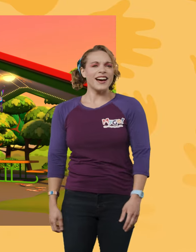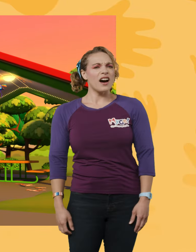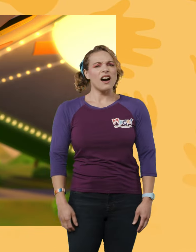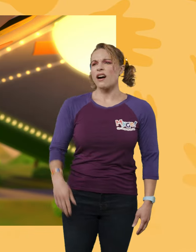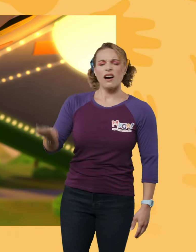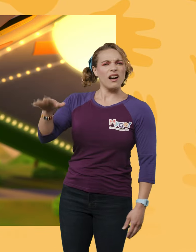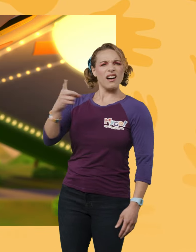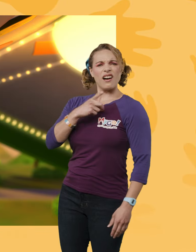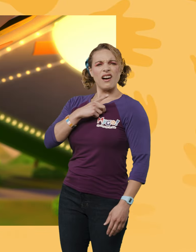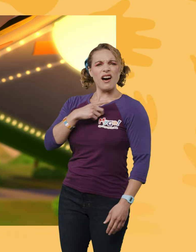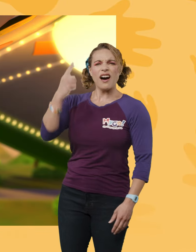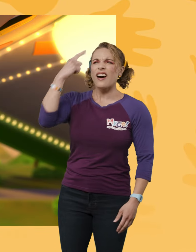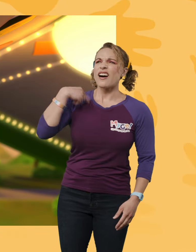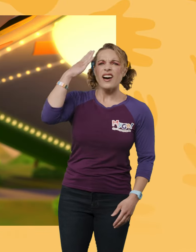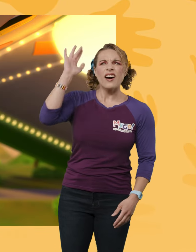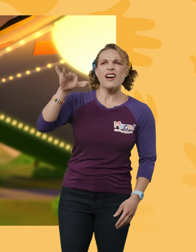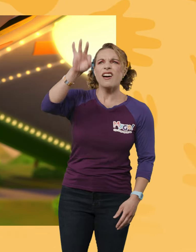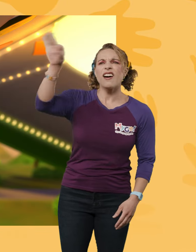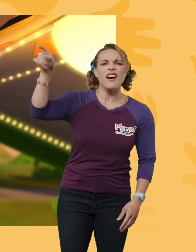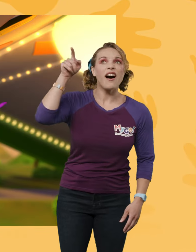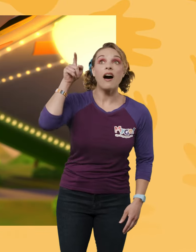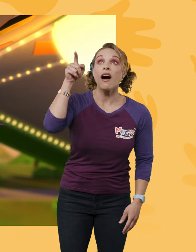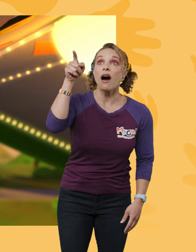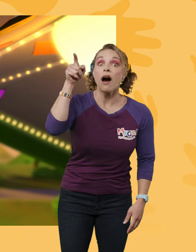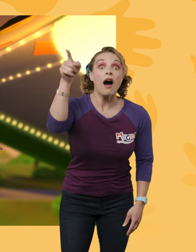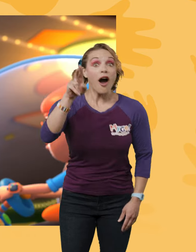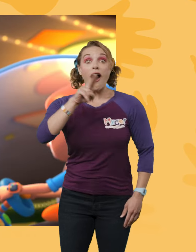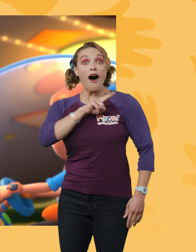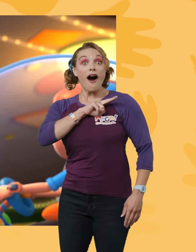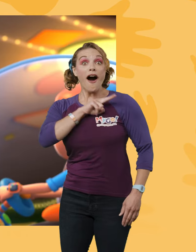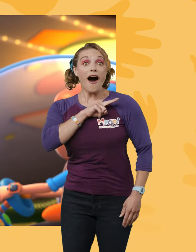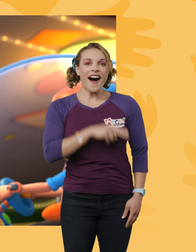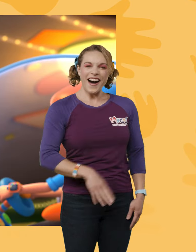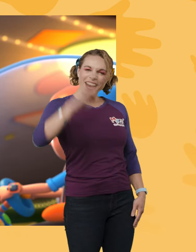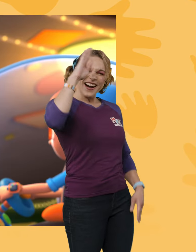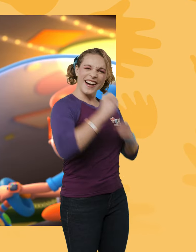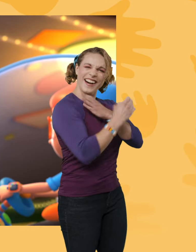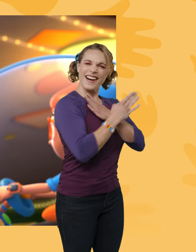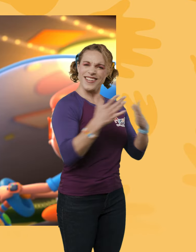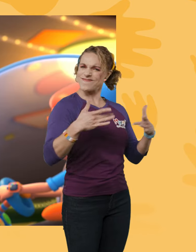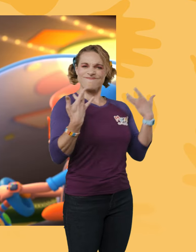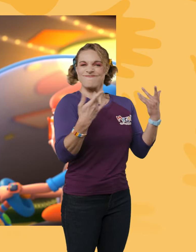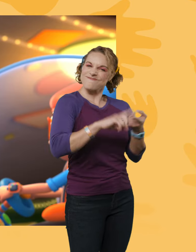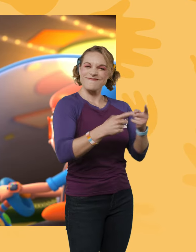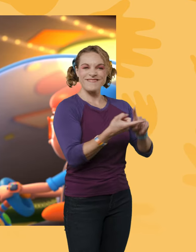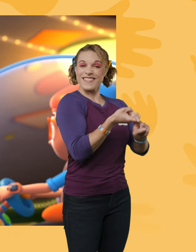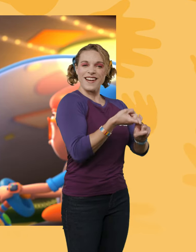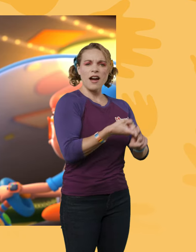Hey, Devo! I think I know that fly! It's Horus! Hi, Blippi! How's it going, pal?